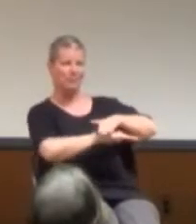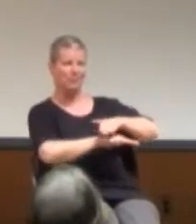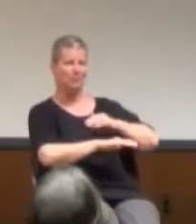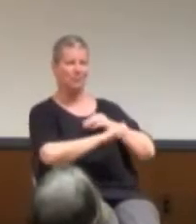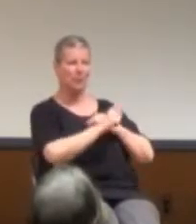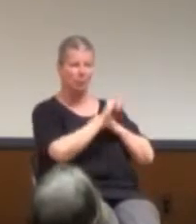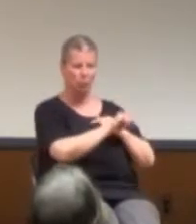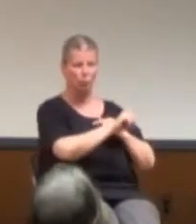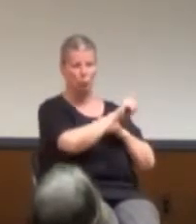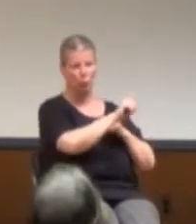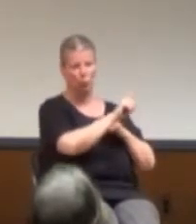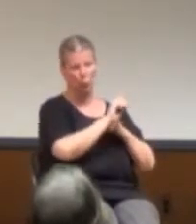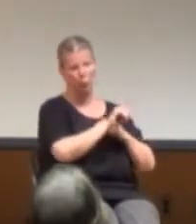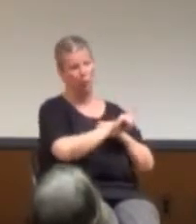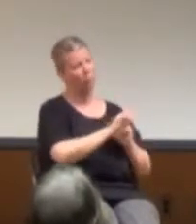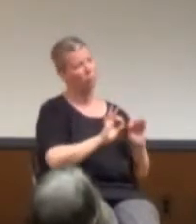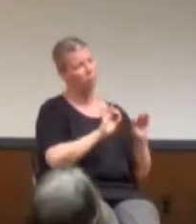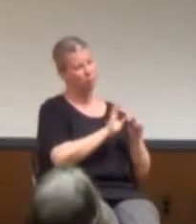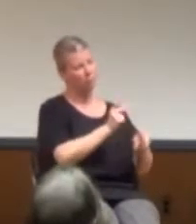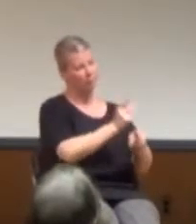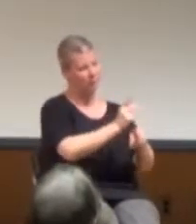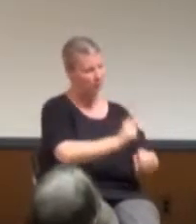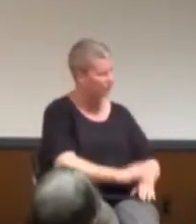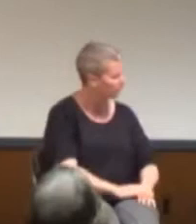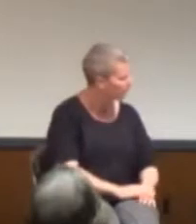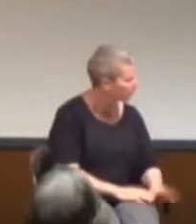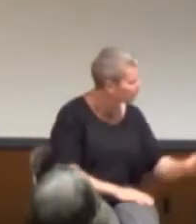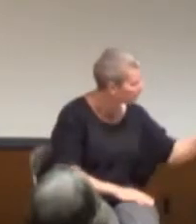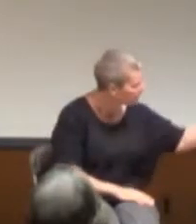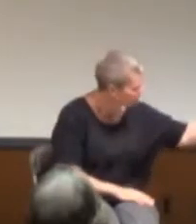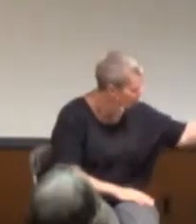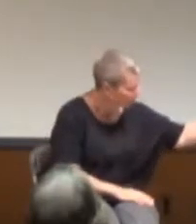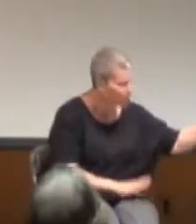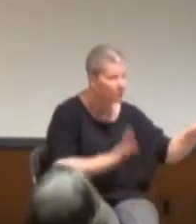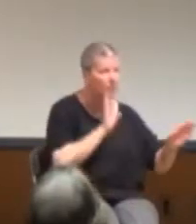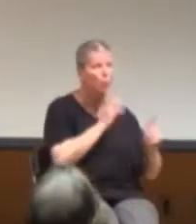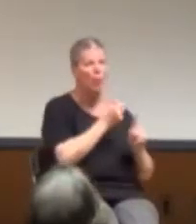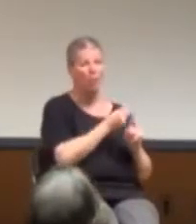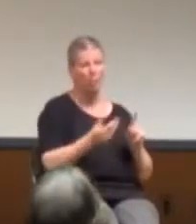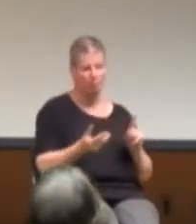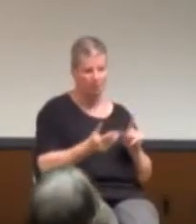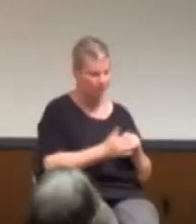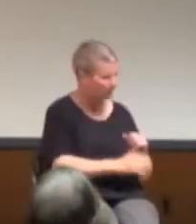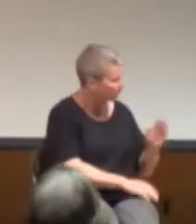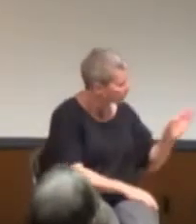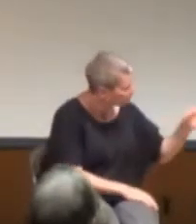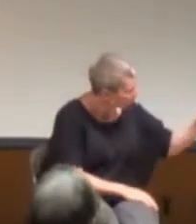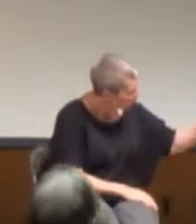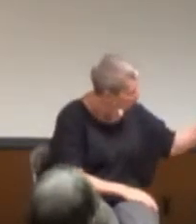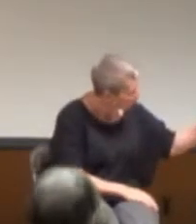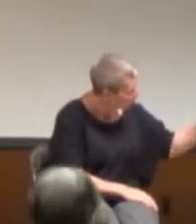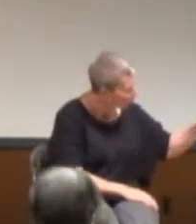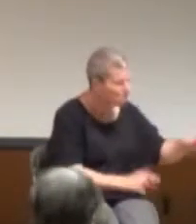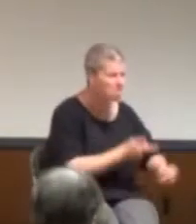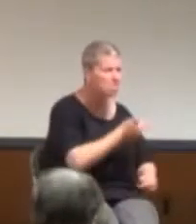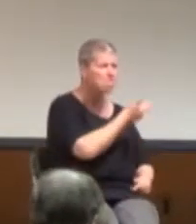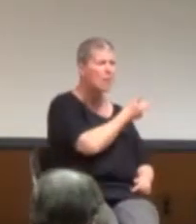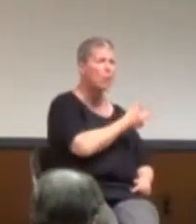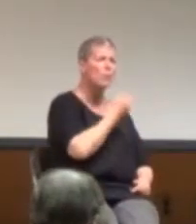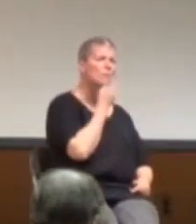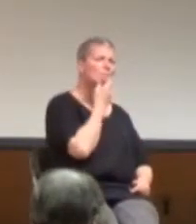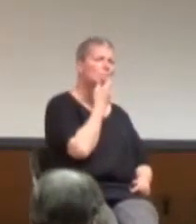I think that it is a good thing that we have. I'm not going to allow you to comment, but, uh, we were actually talking a little bit about